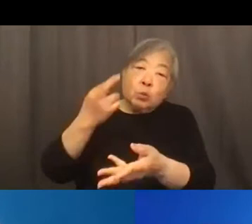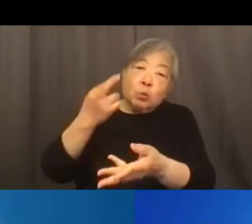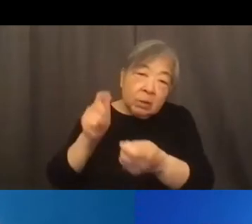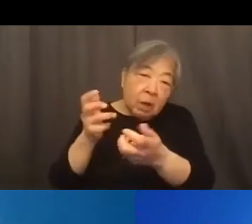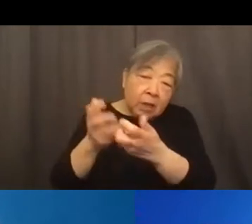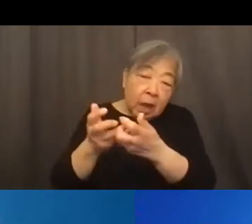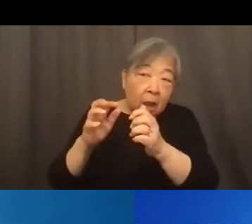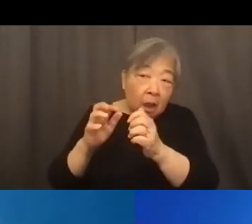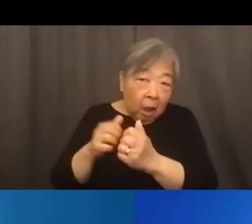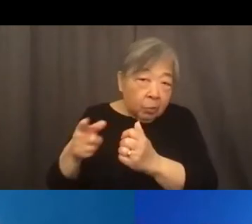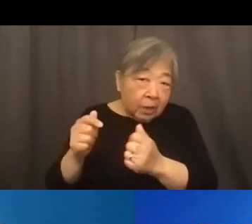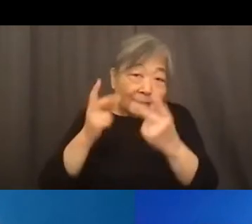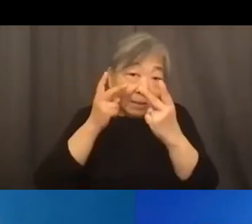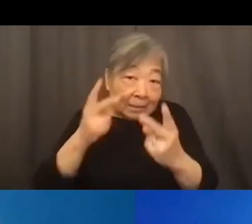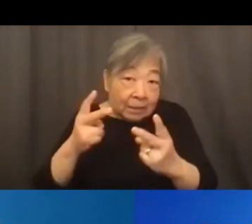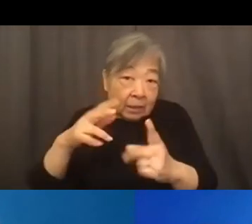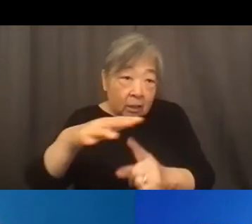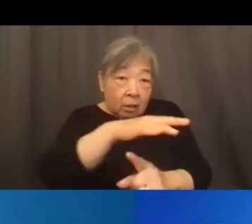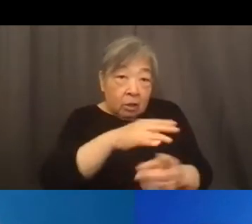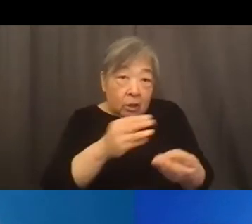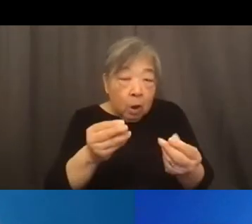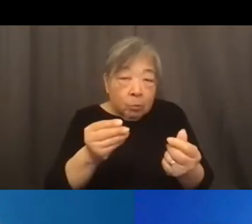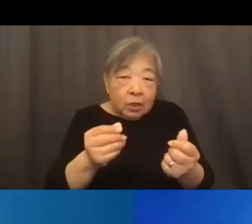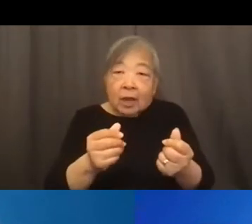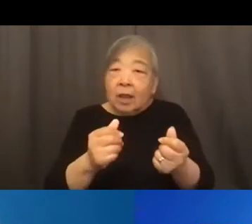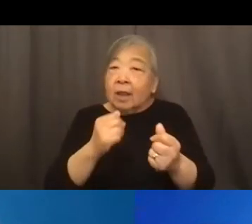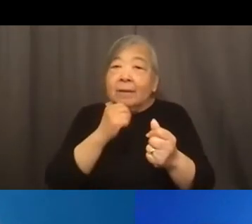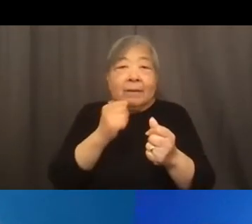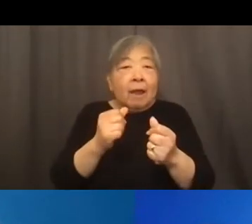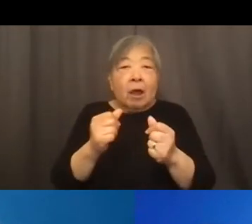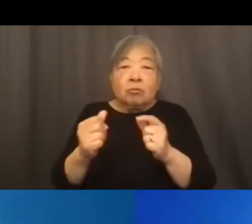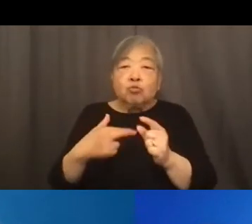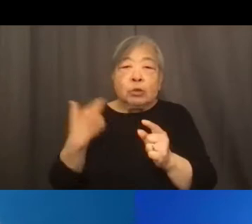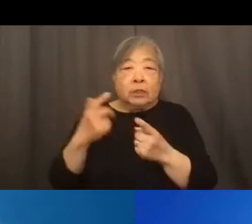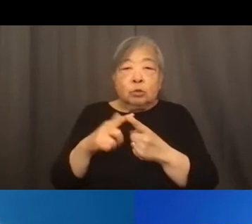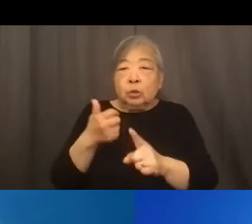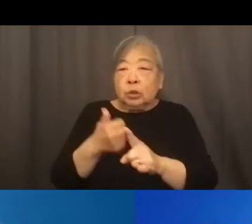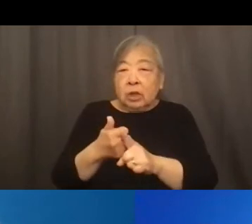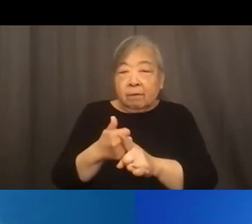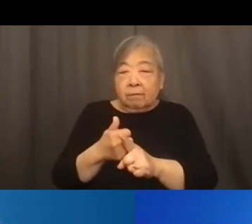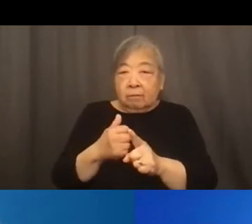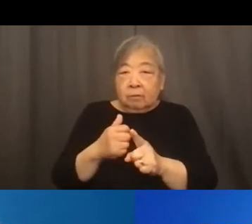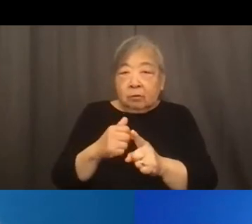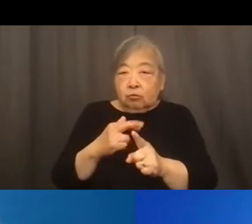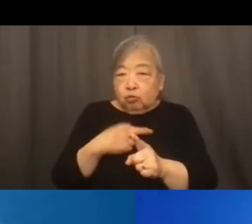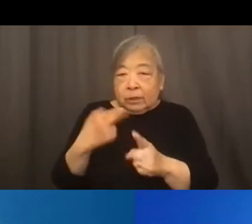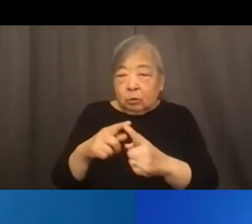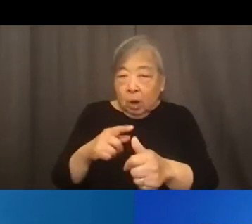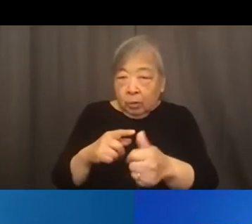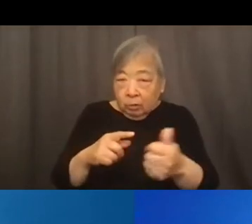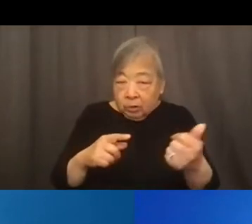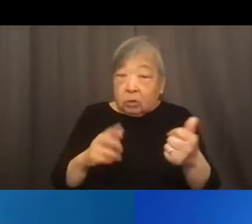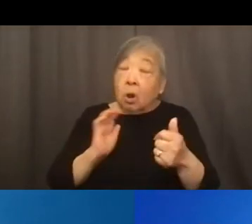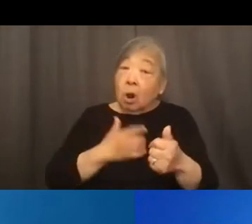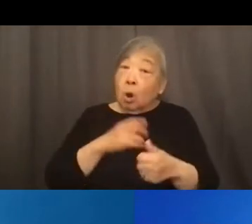the property without posing any risk to yourself and others so that guidance also is there on our website